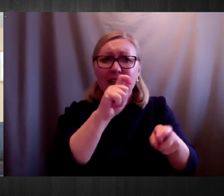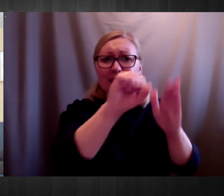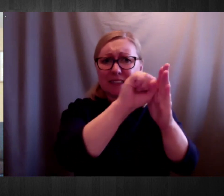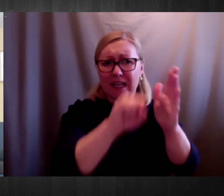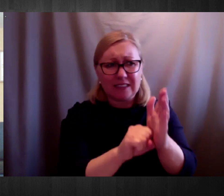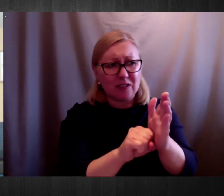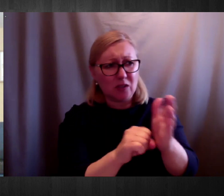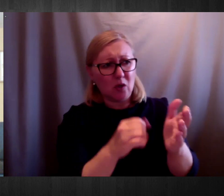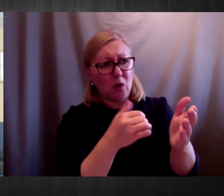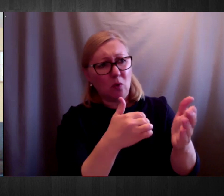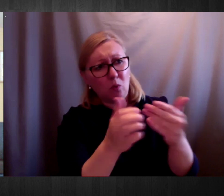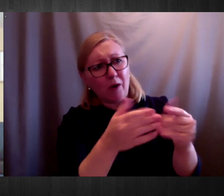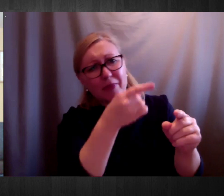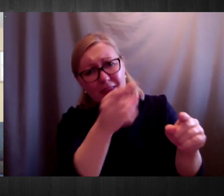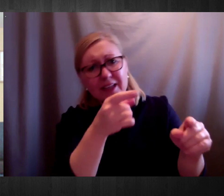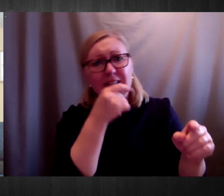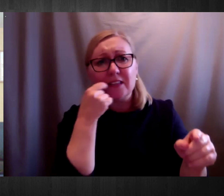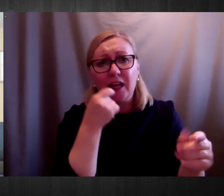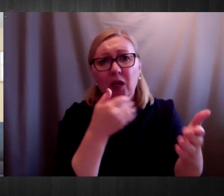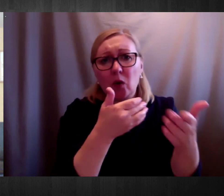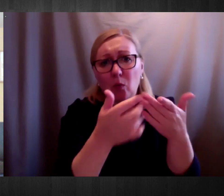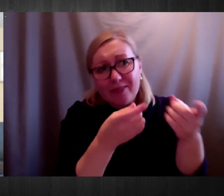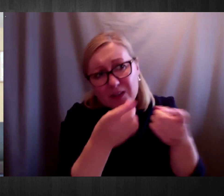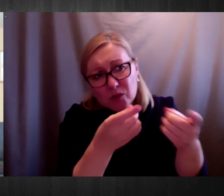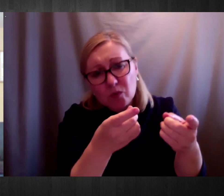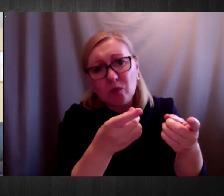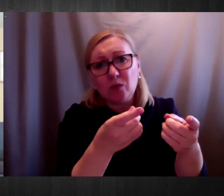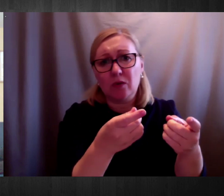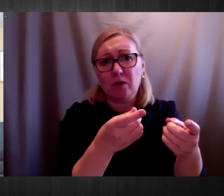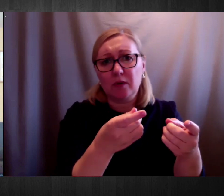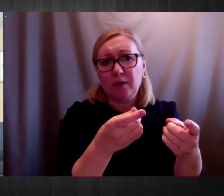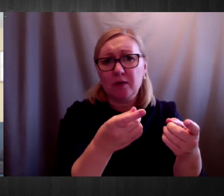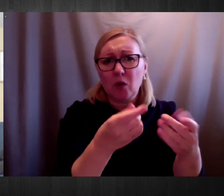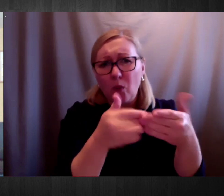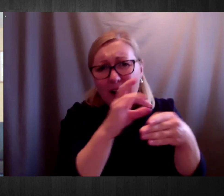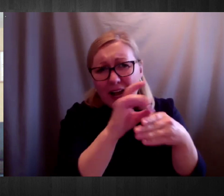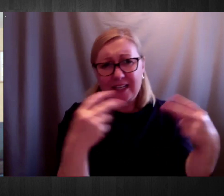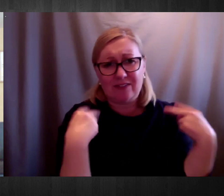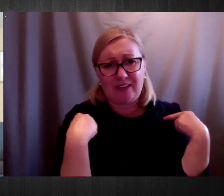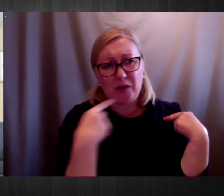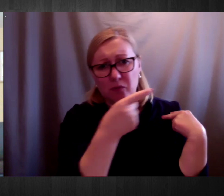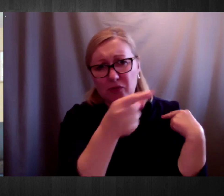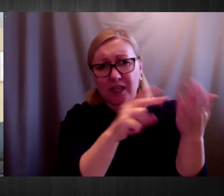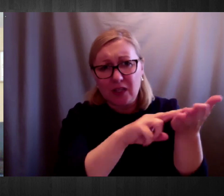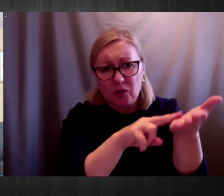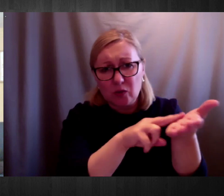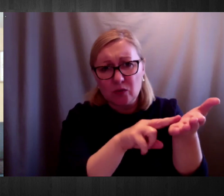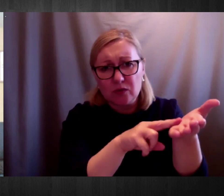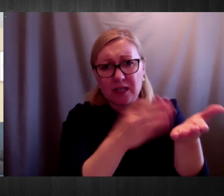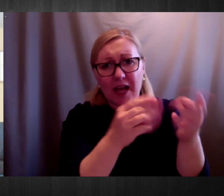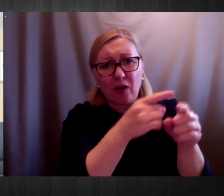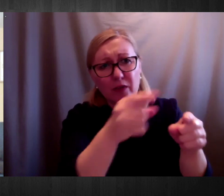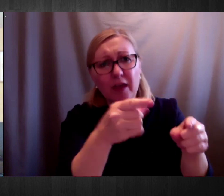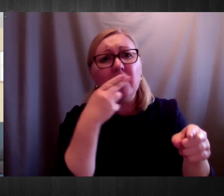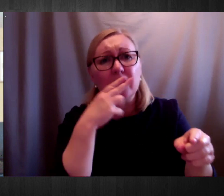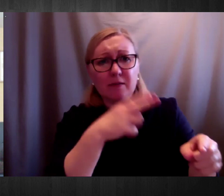response to COVID-19 and how the language can take an article through